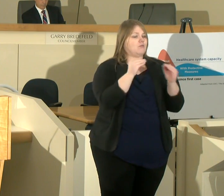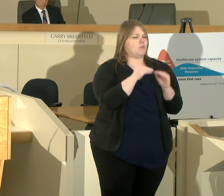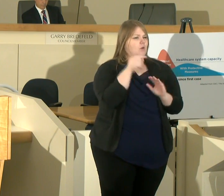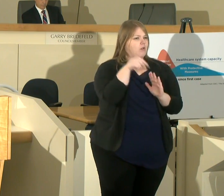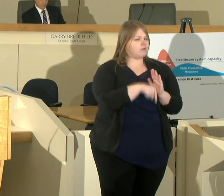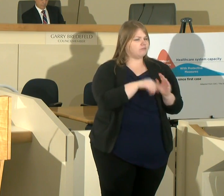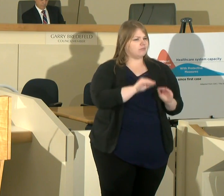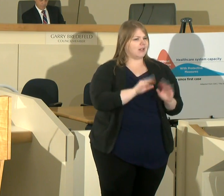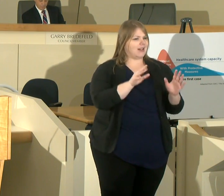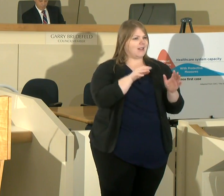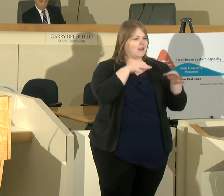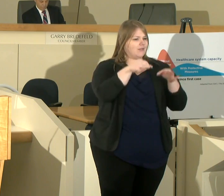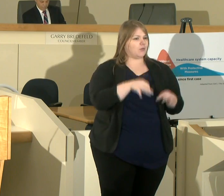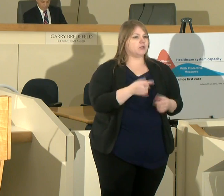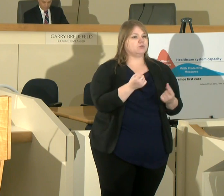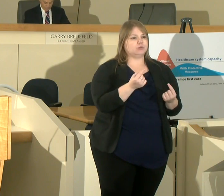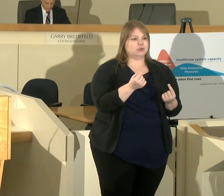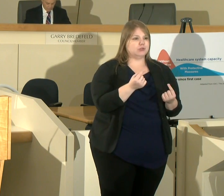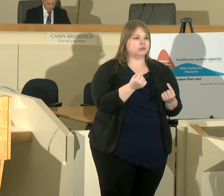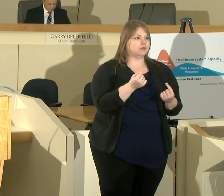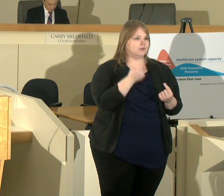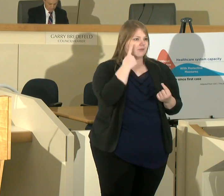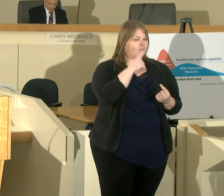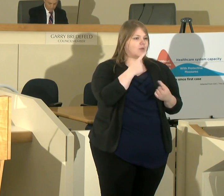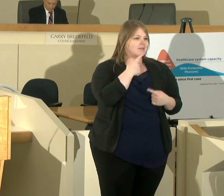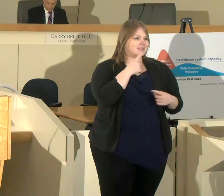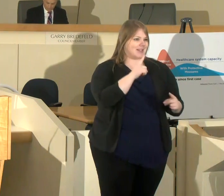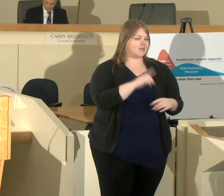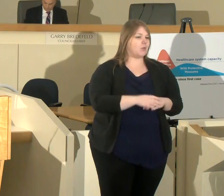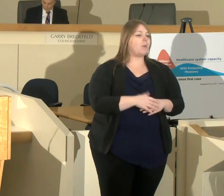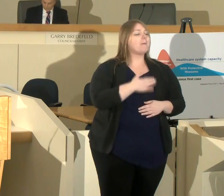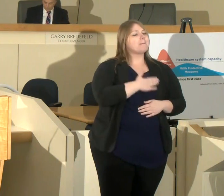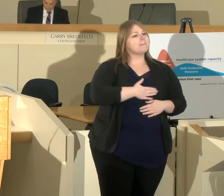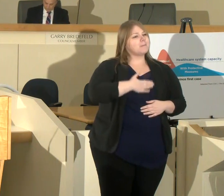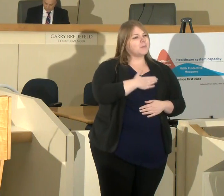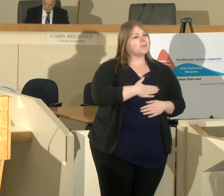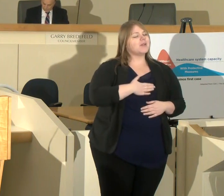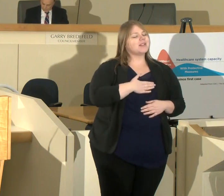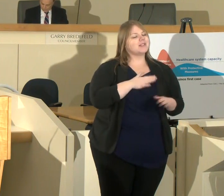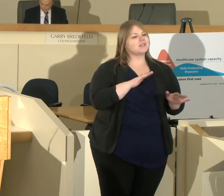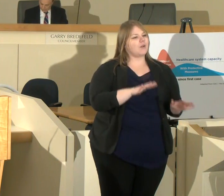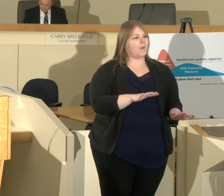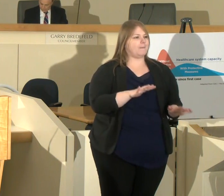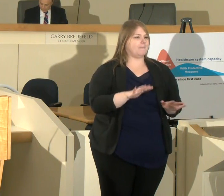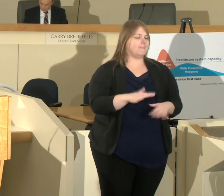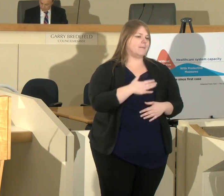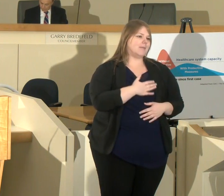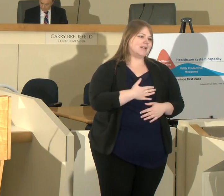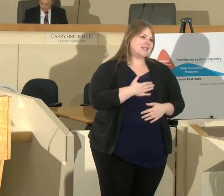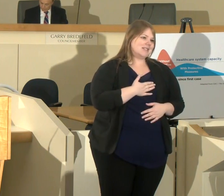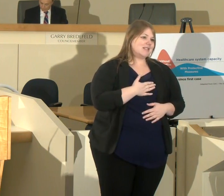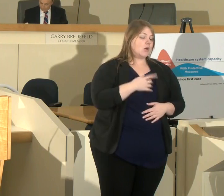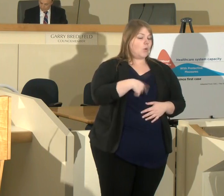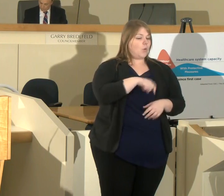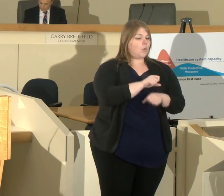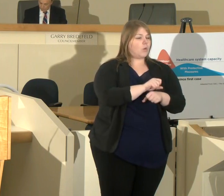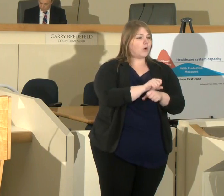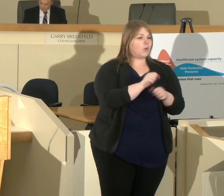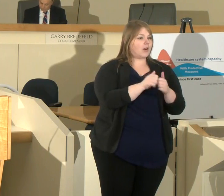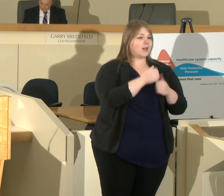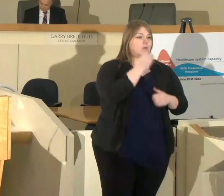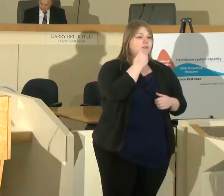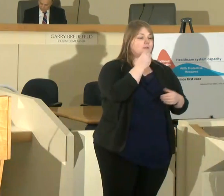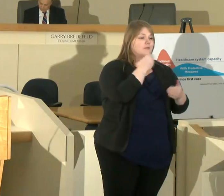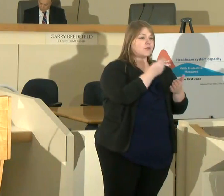need to do just that please join us in asking for calm we are working with grocery stores to make sure